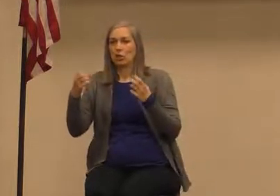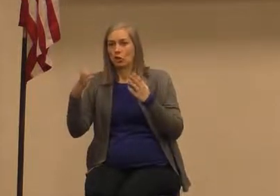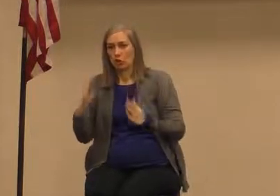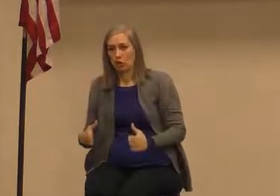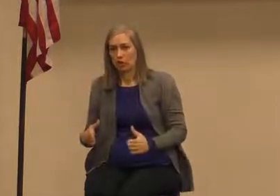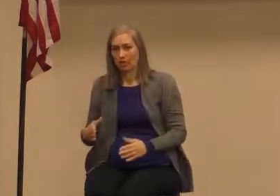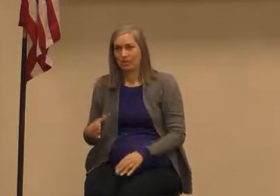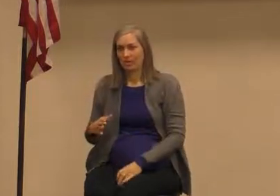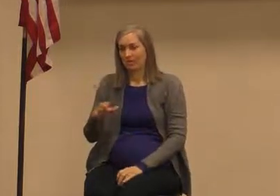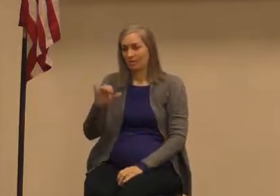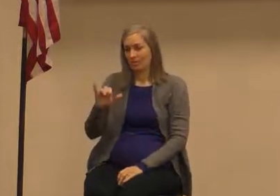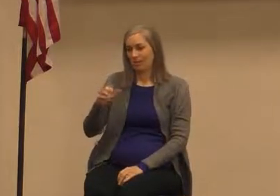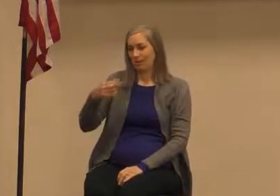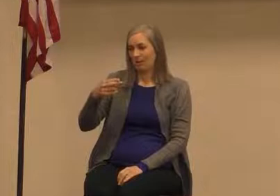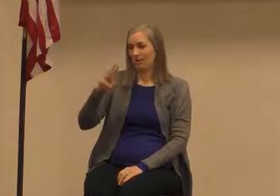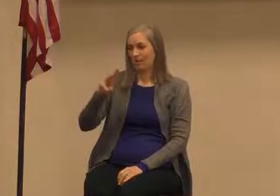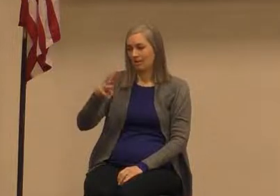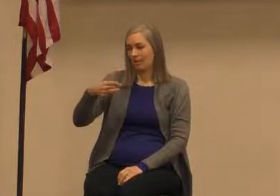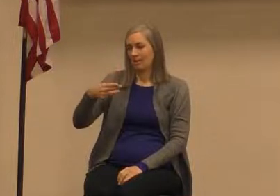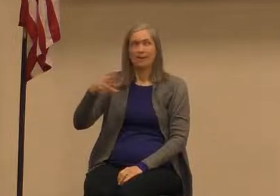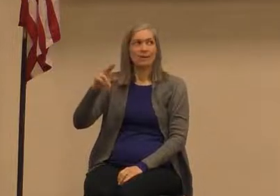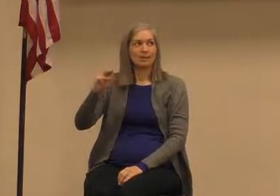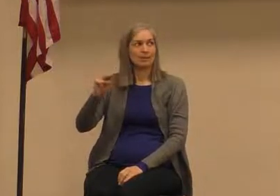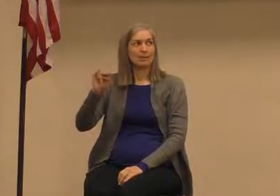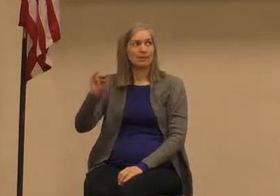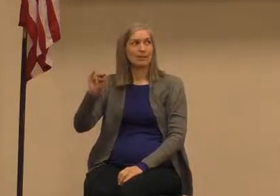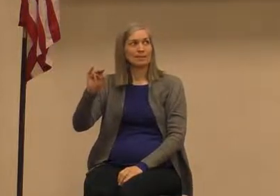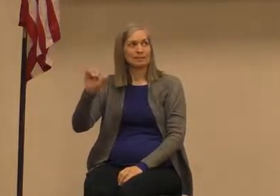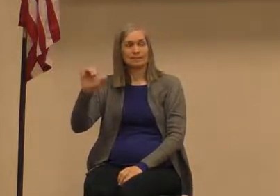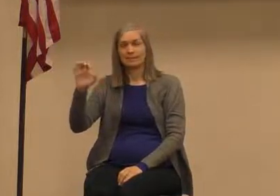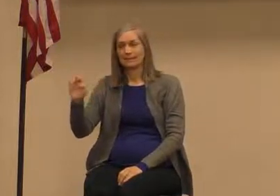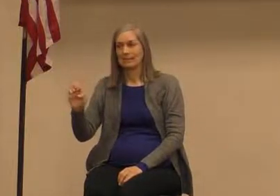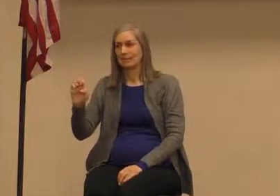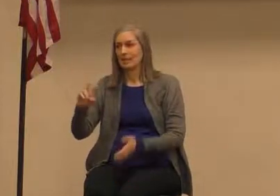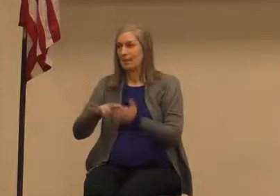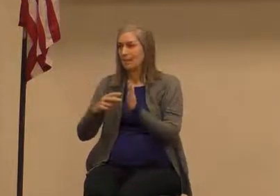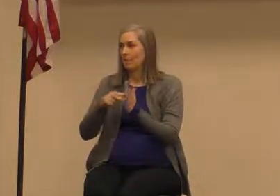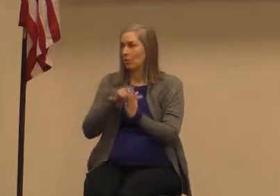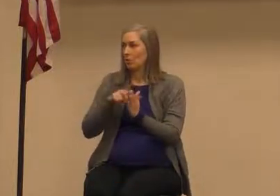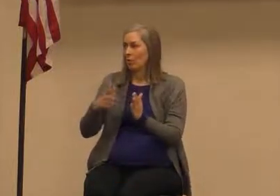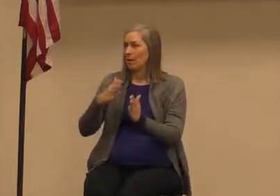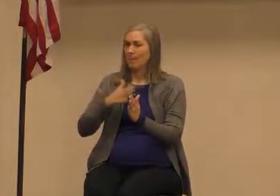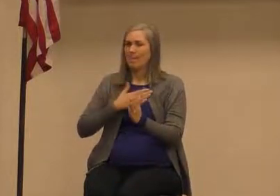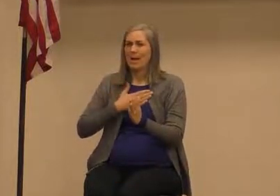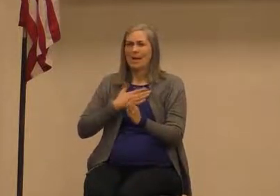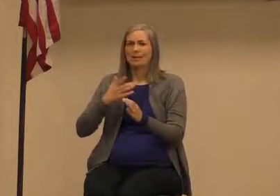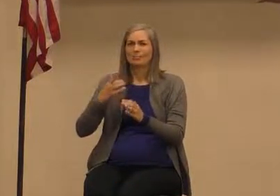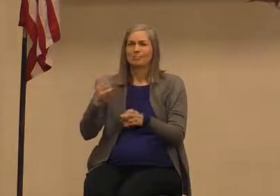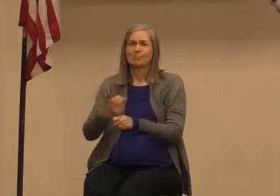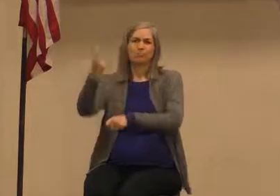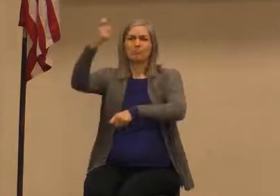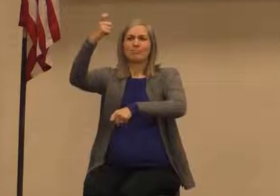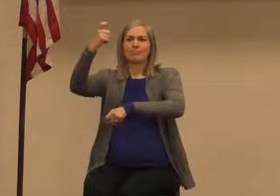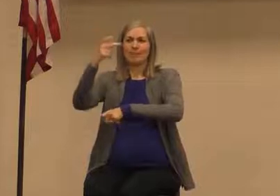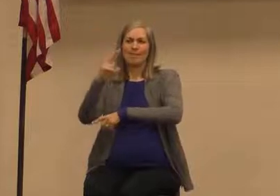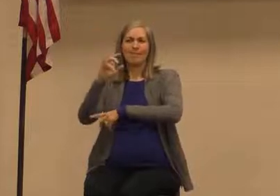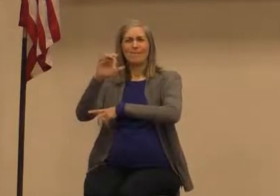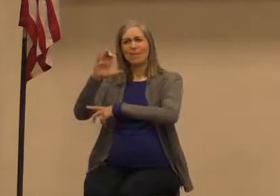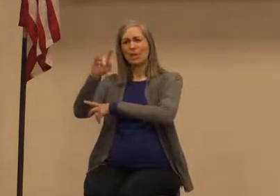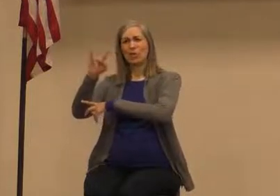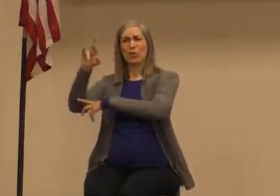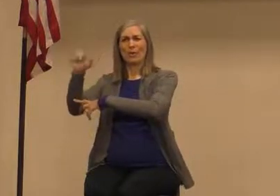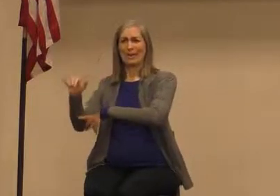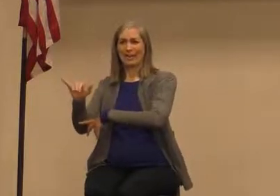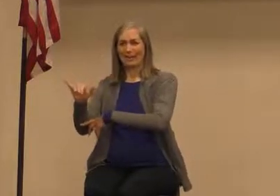Nisi which means the Lord my banner or my victory now this story is one of my favorites in all of the Old Testament okay it is where